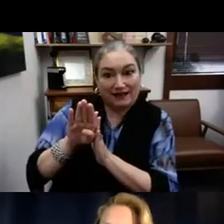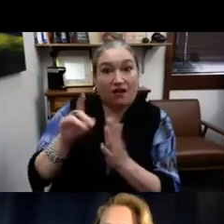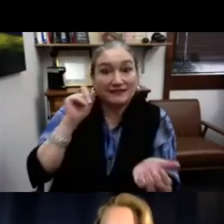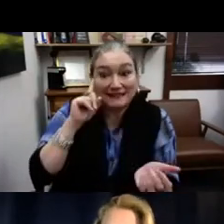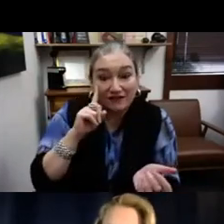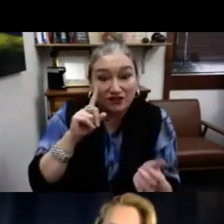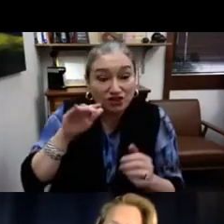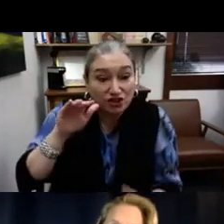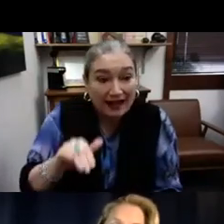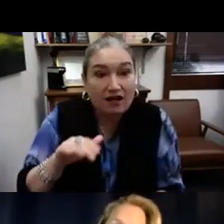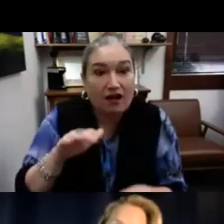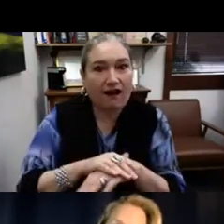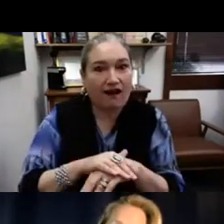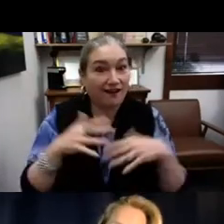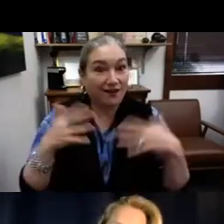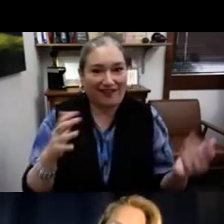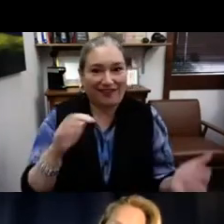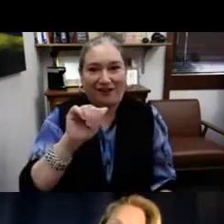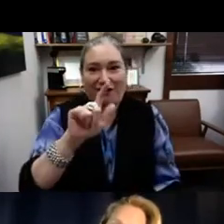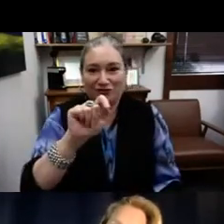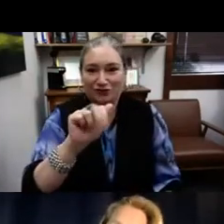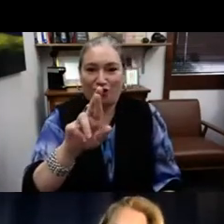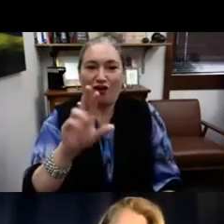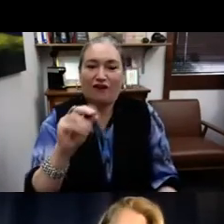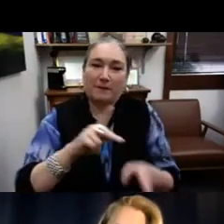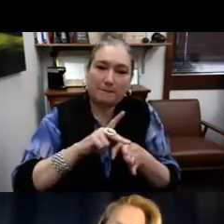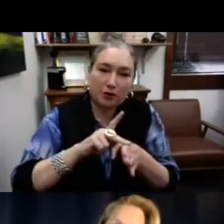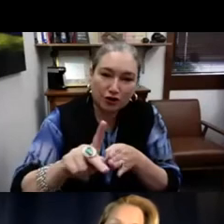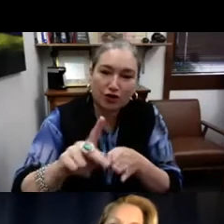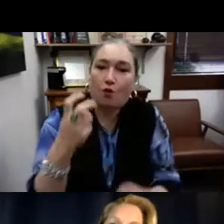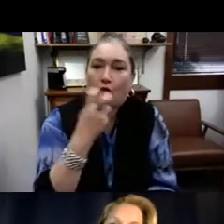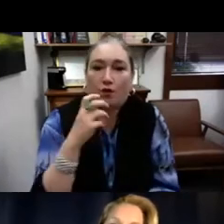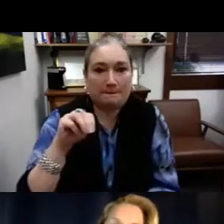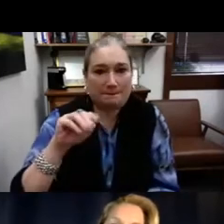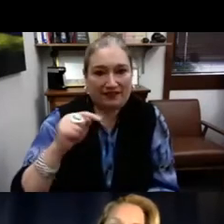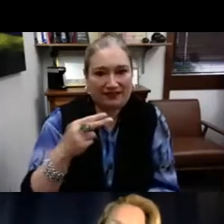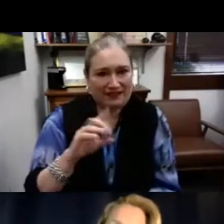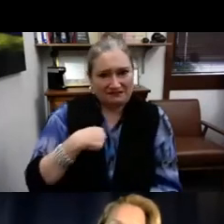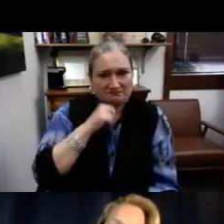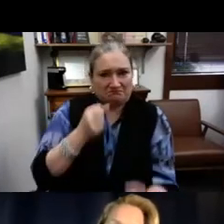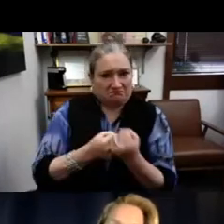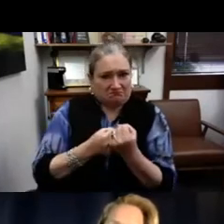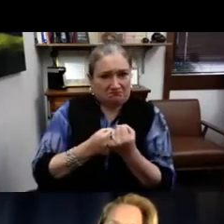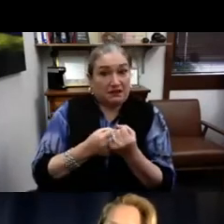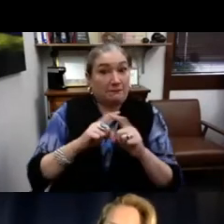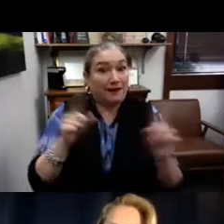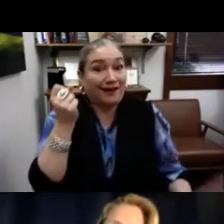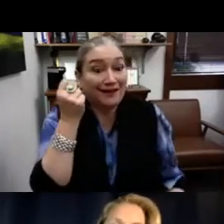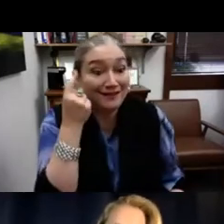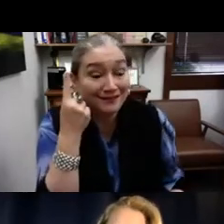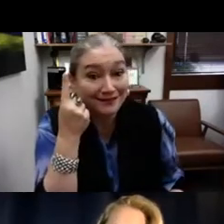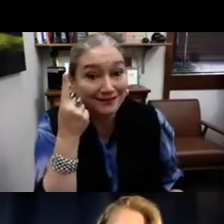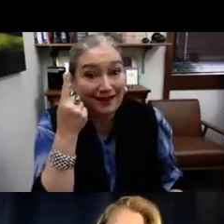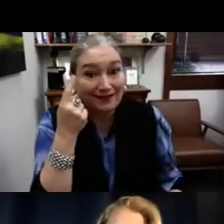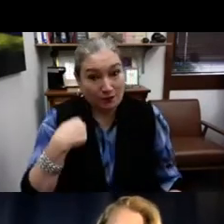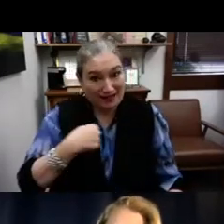not in favor of switching out these ASL teachers to spoken English teachers on the altar of the pure oral method, that they